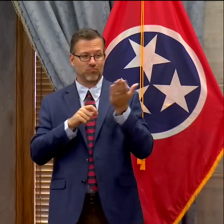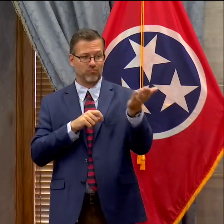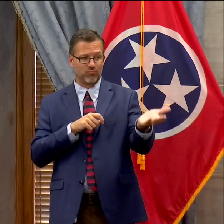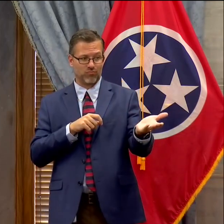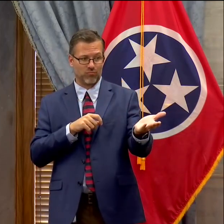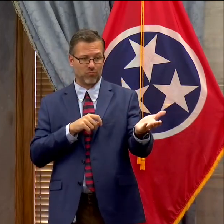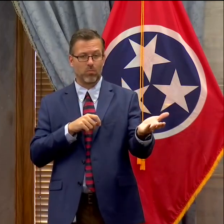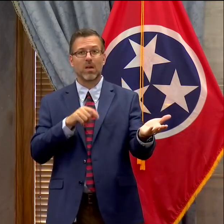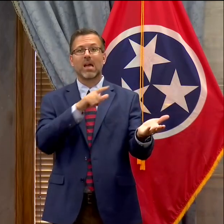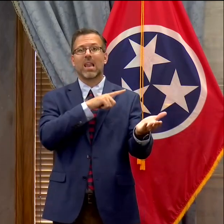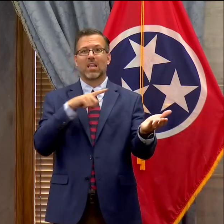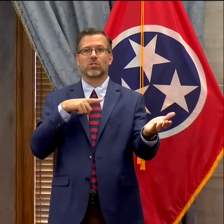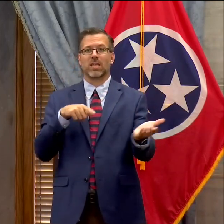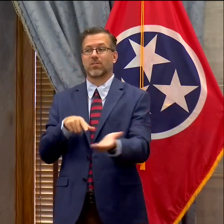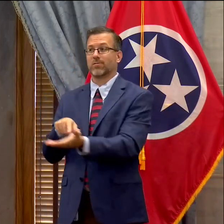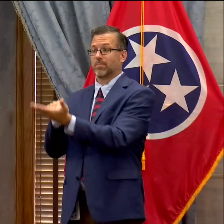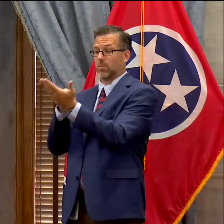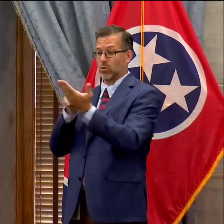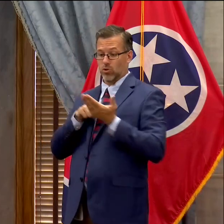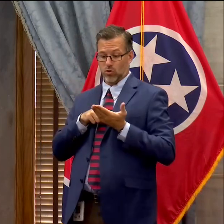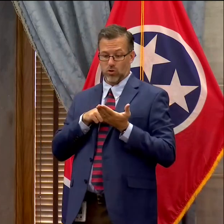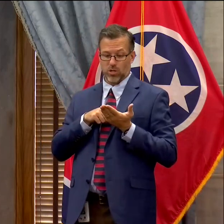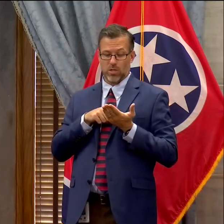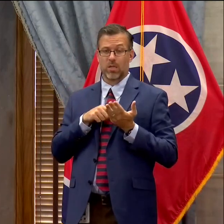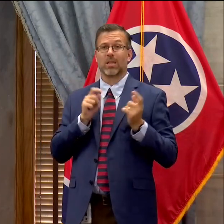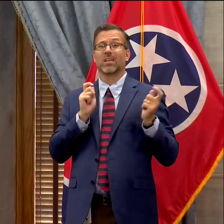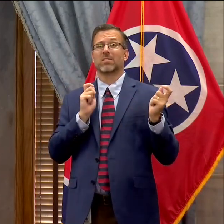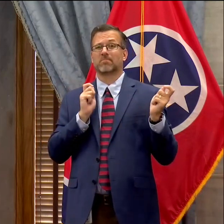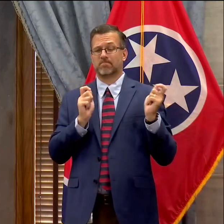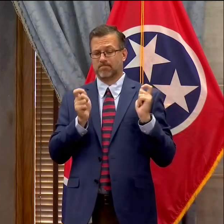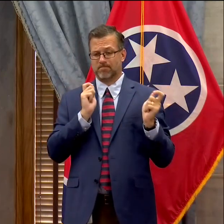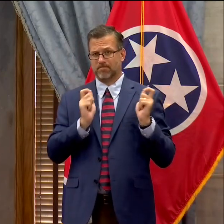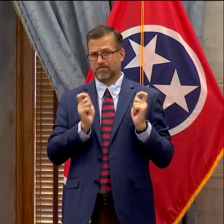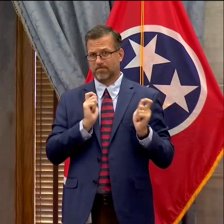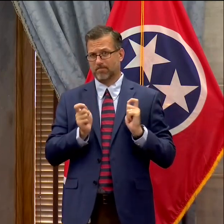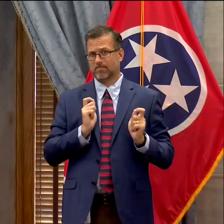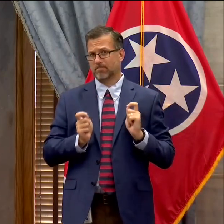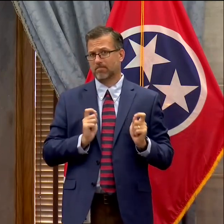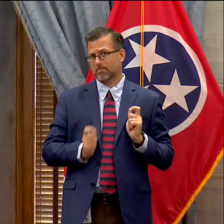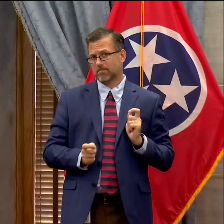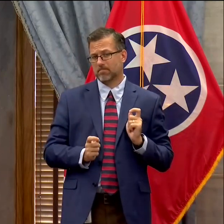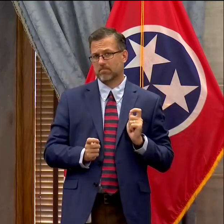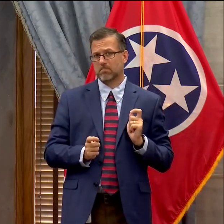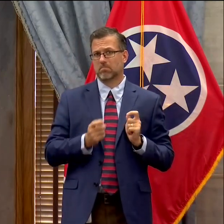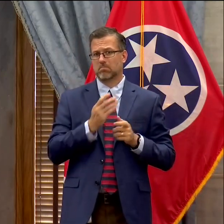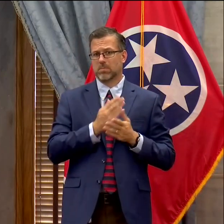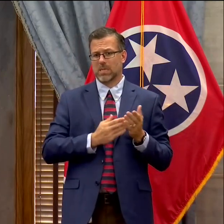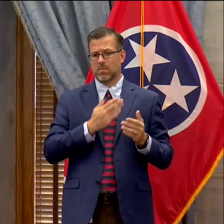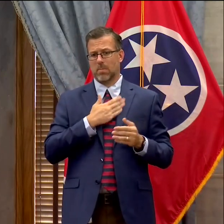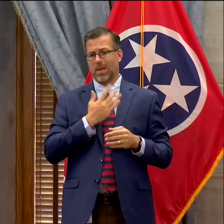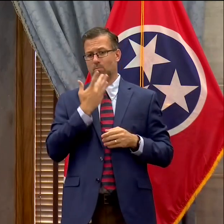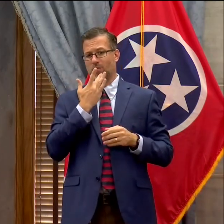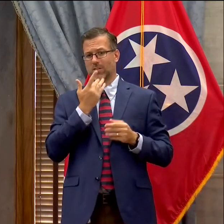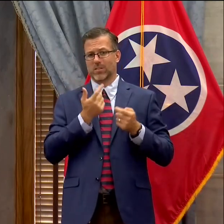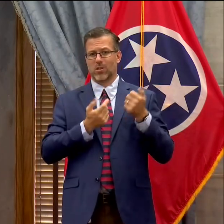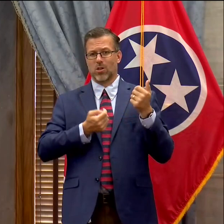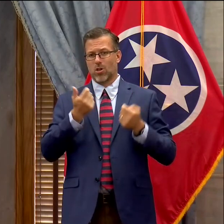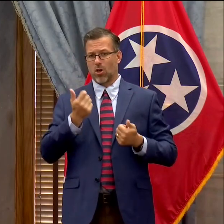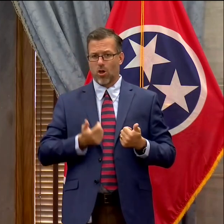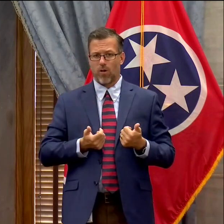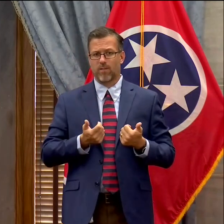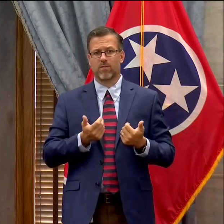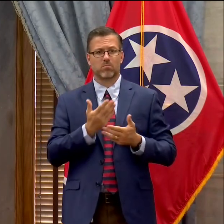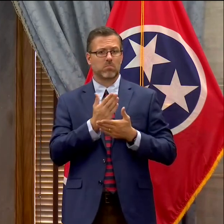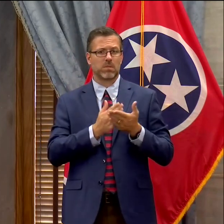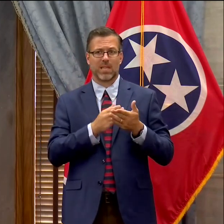the process works. The legislature ultimately has the decision about what a piece of legislation looks like. I commend them